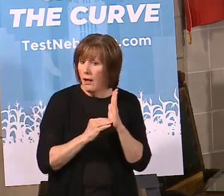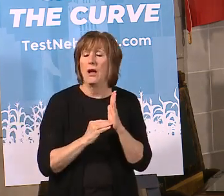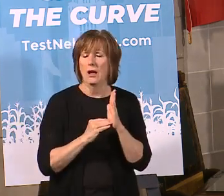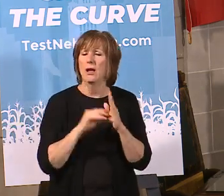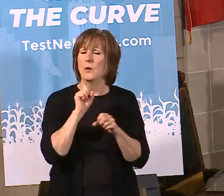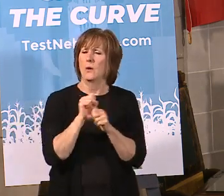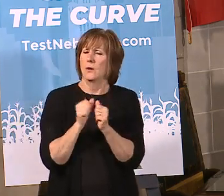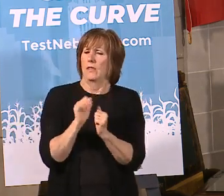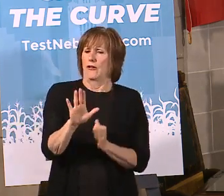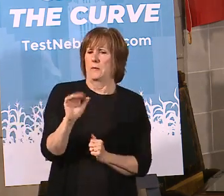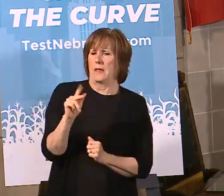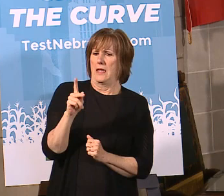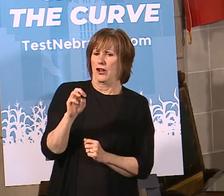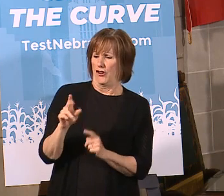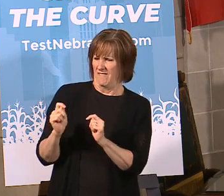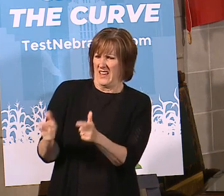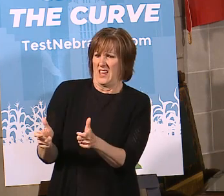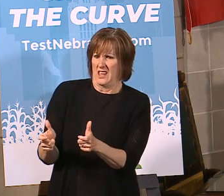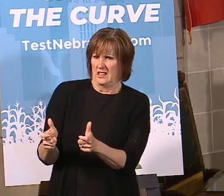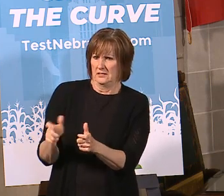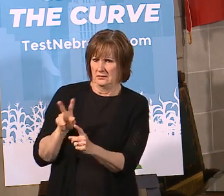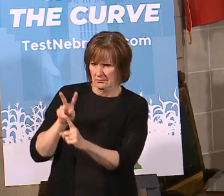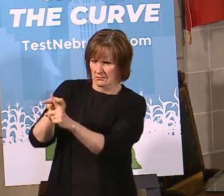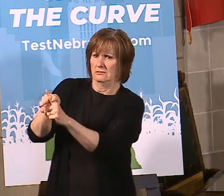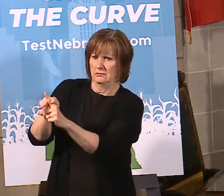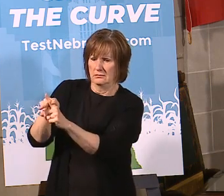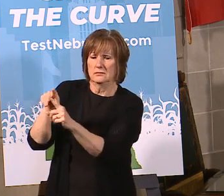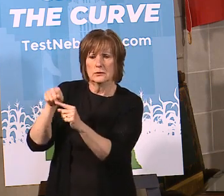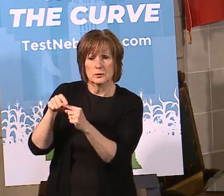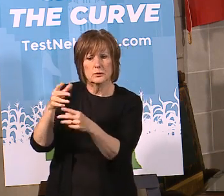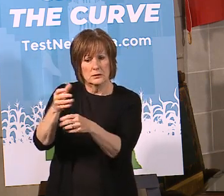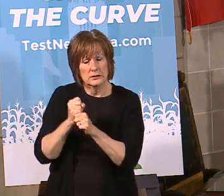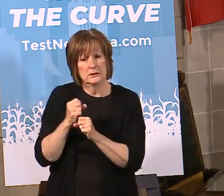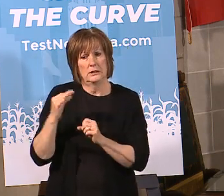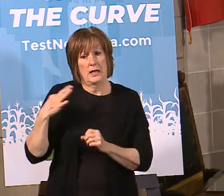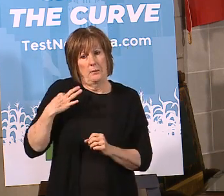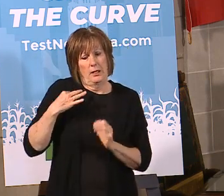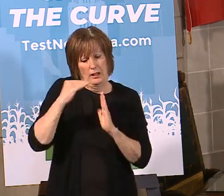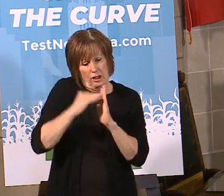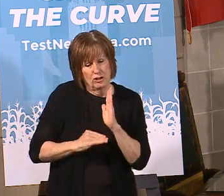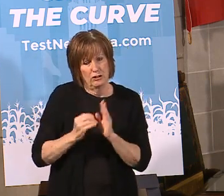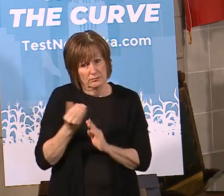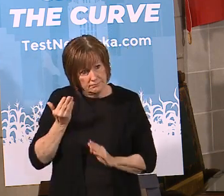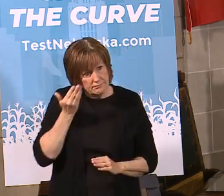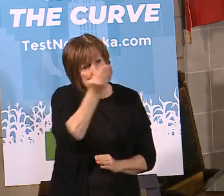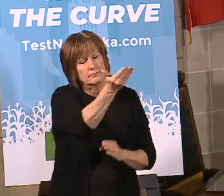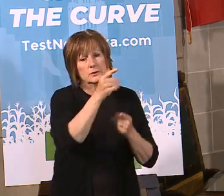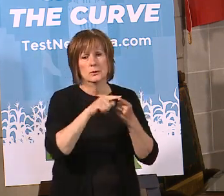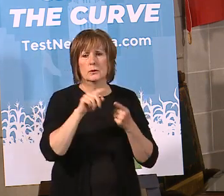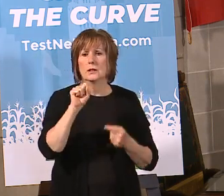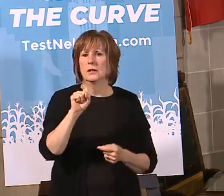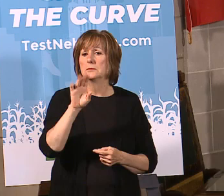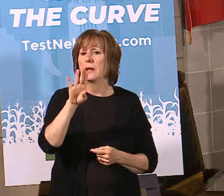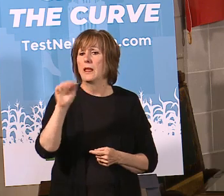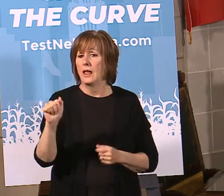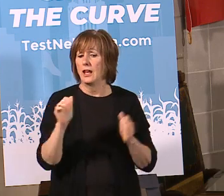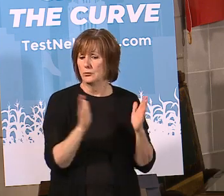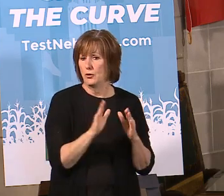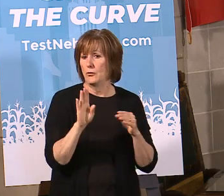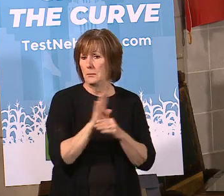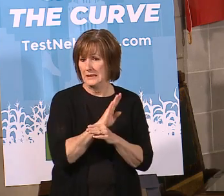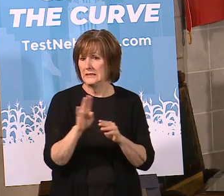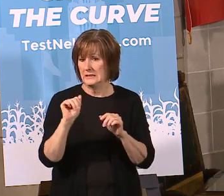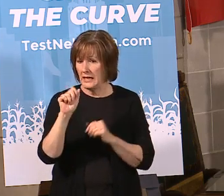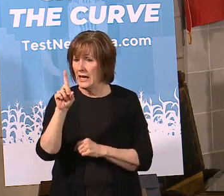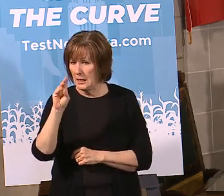work with your banker quickly to be able to get that application into the Small Business Administration because that money will